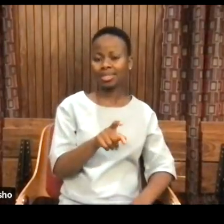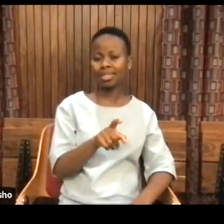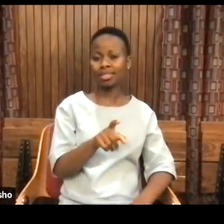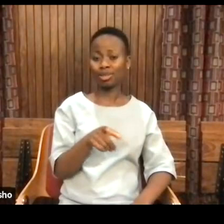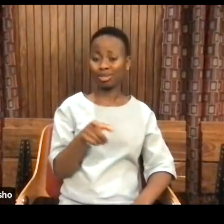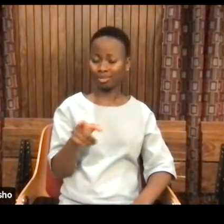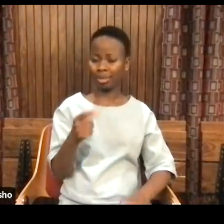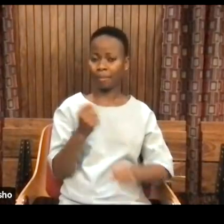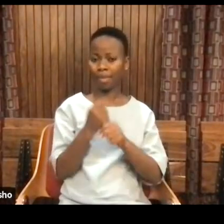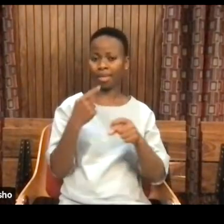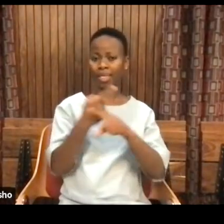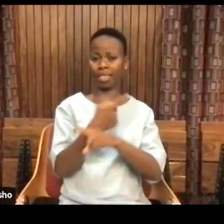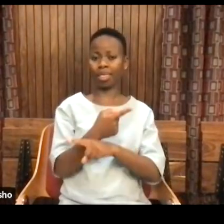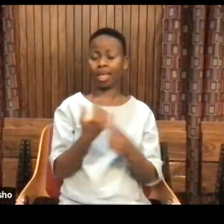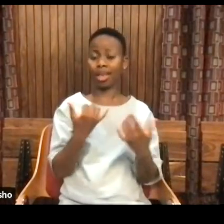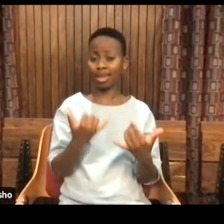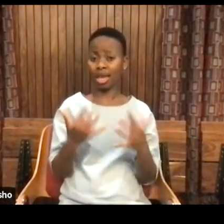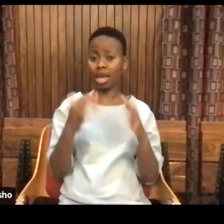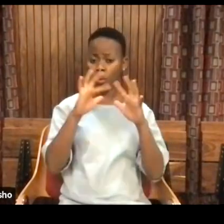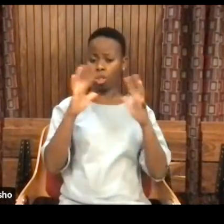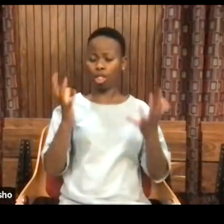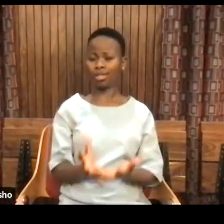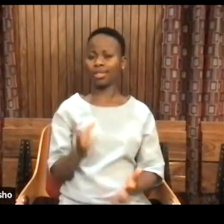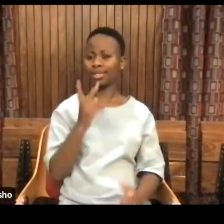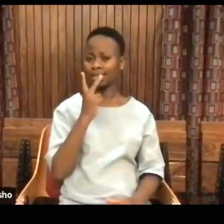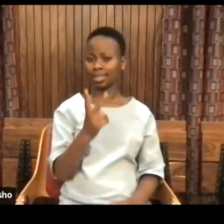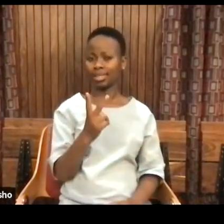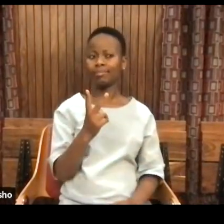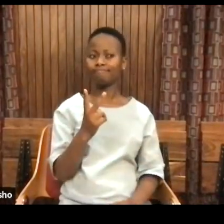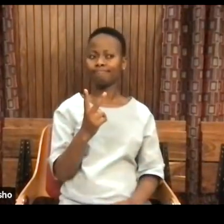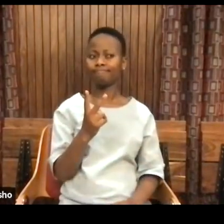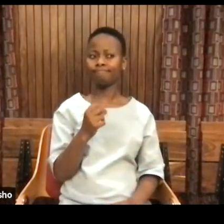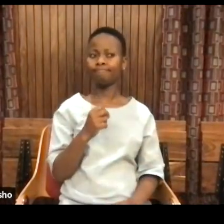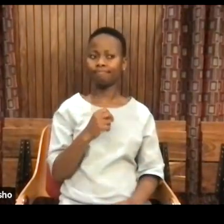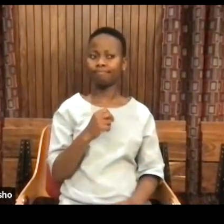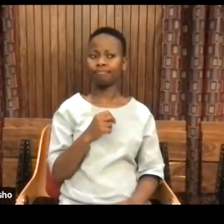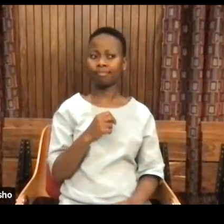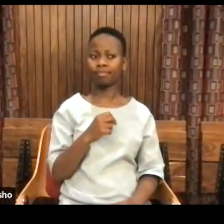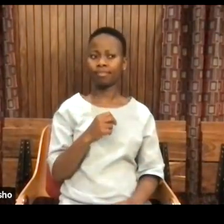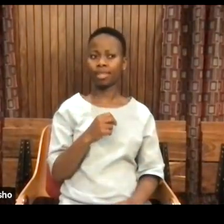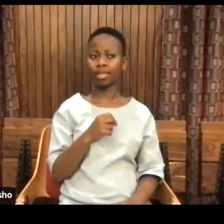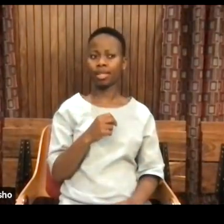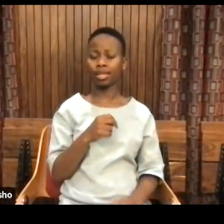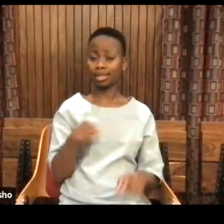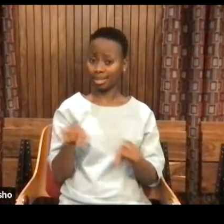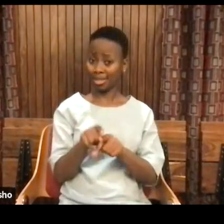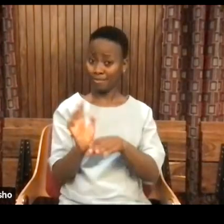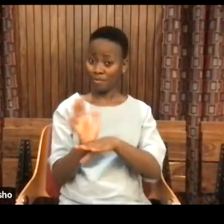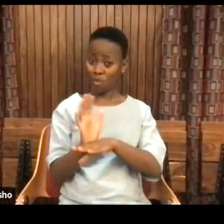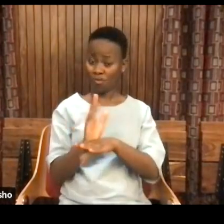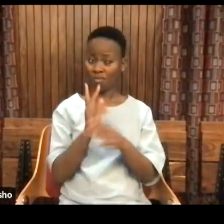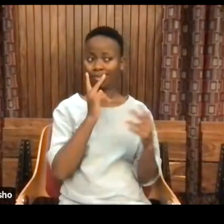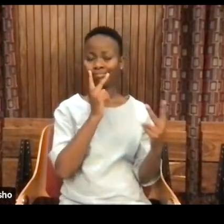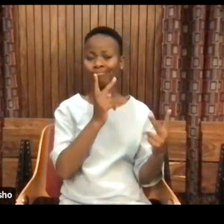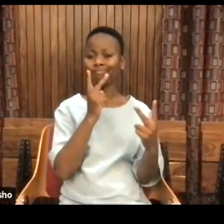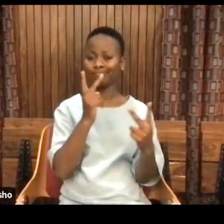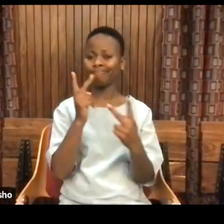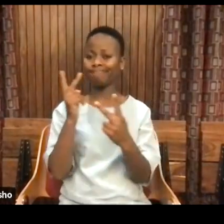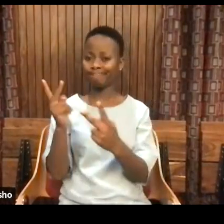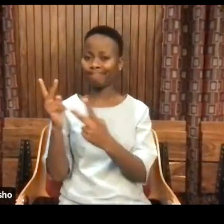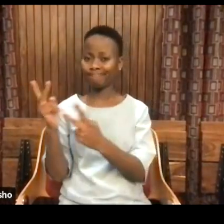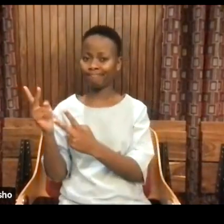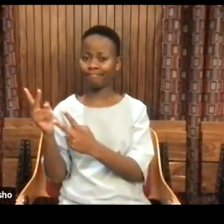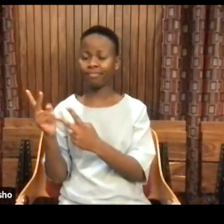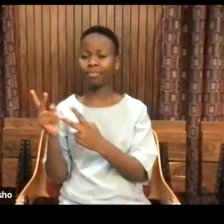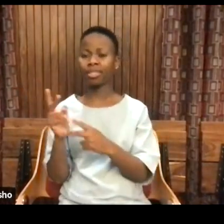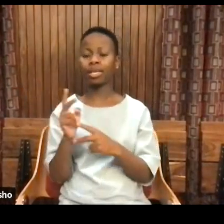see it all over the world today, in which people are constructed, and we even see it in movies. Some people are shocked when